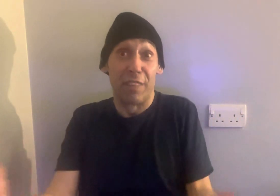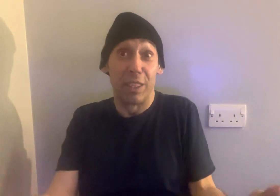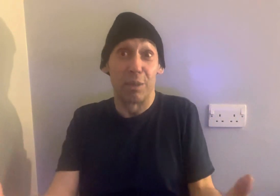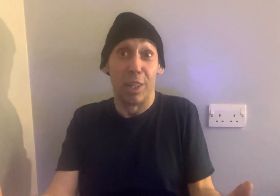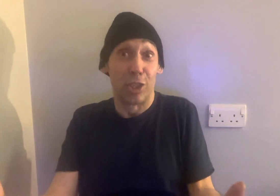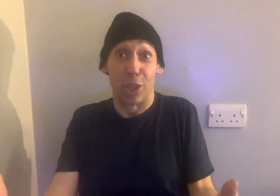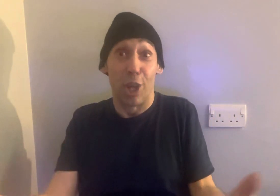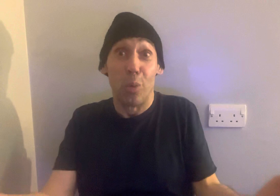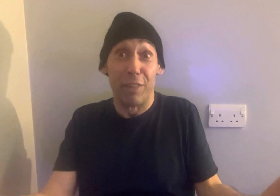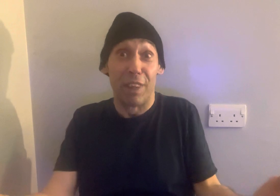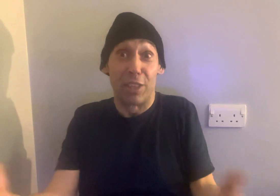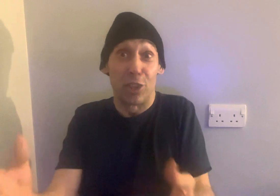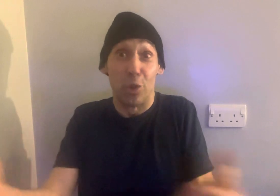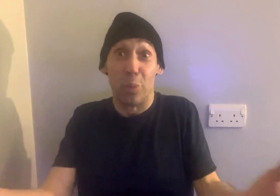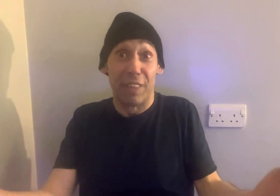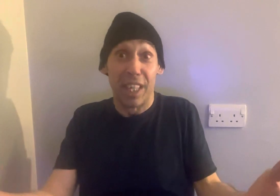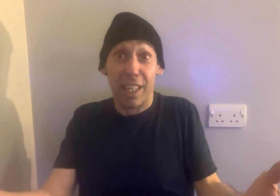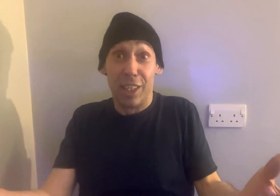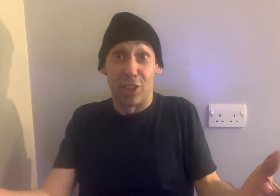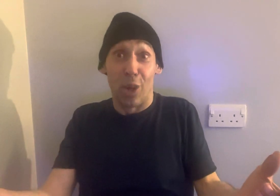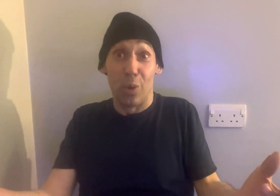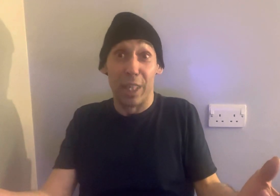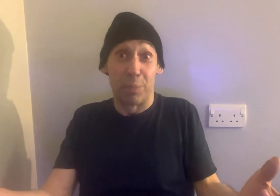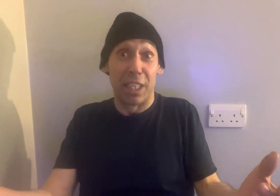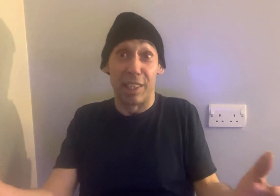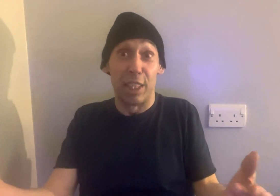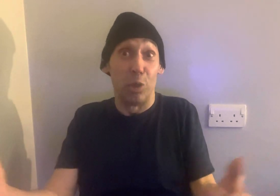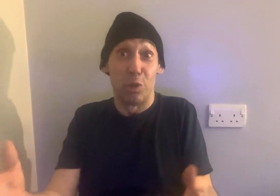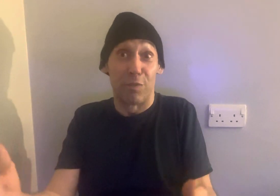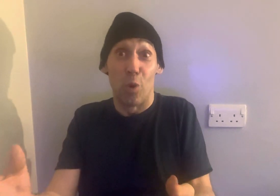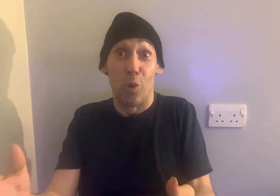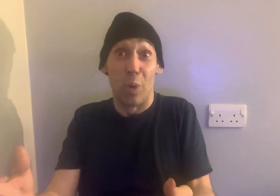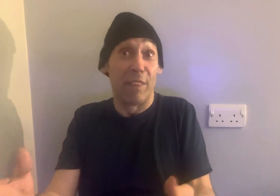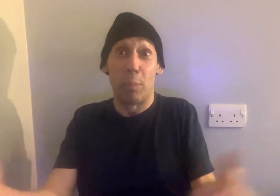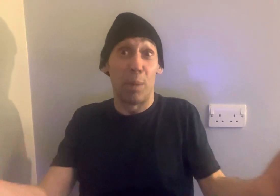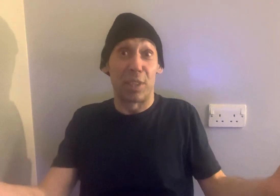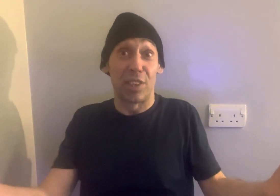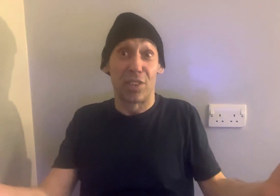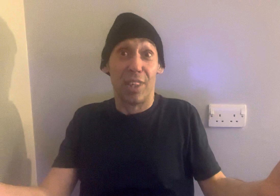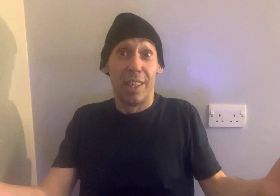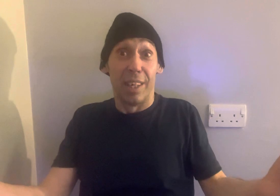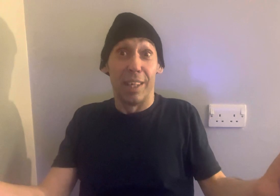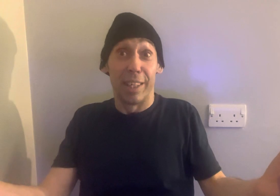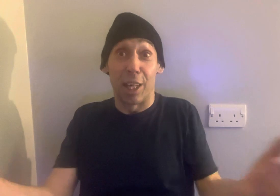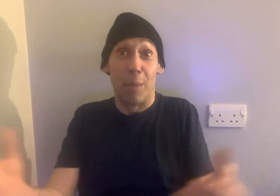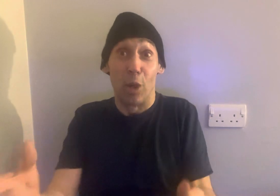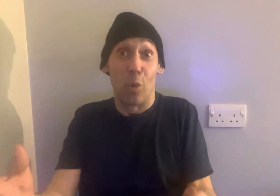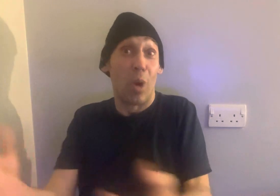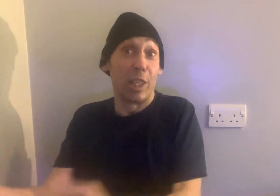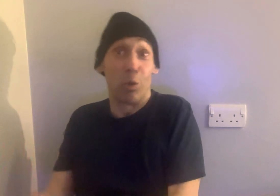to go with, nothing to do with it. So it's basically used for whatever purposes that come along while you're